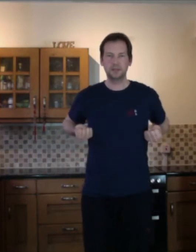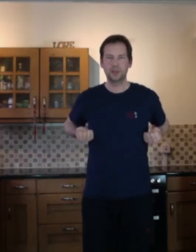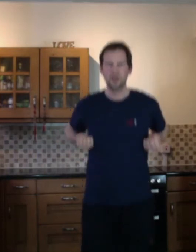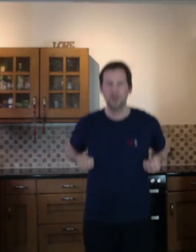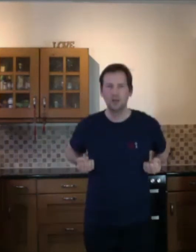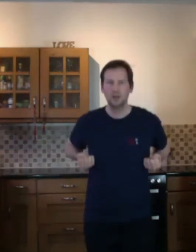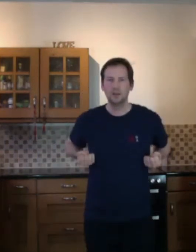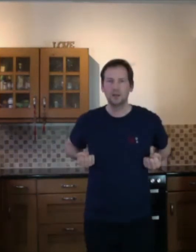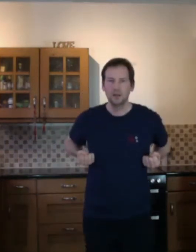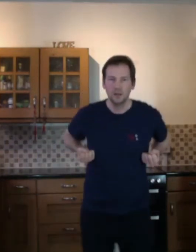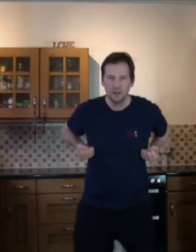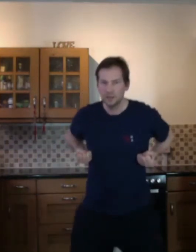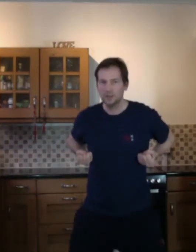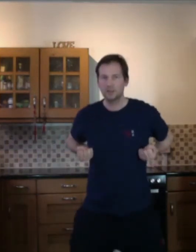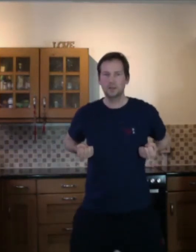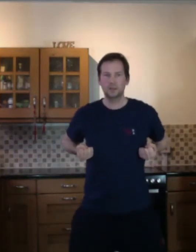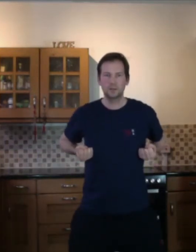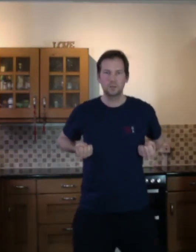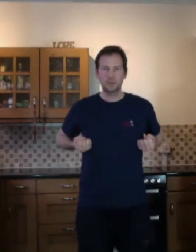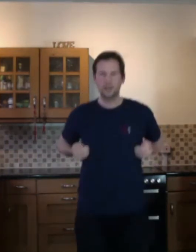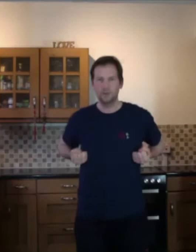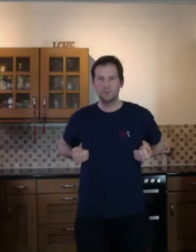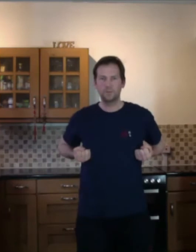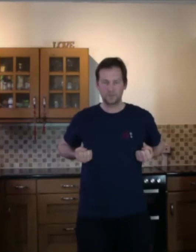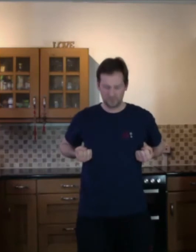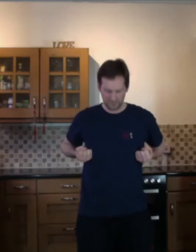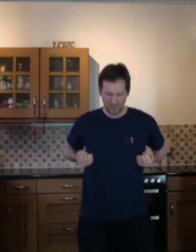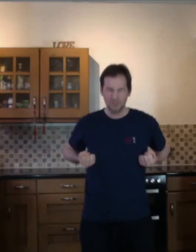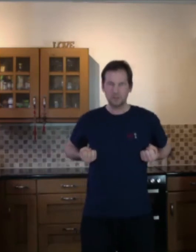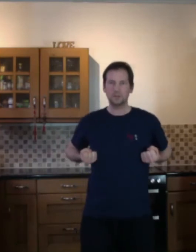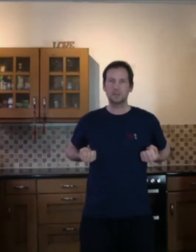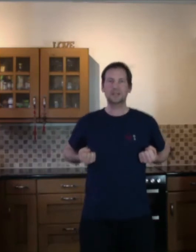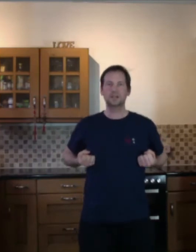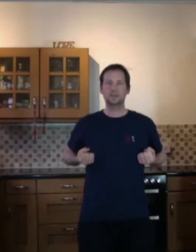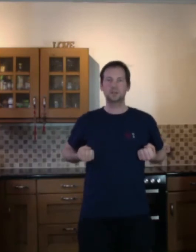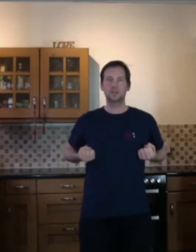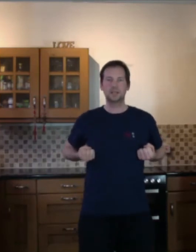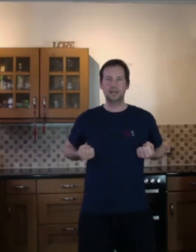and a good workout. So sink down as low as you can get,